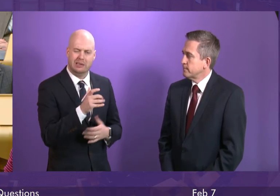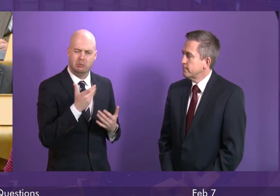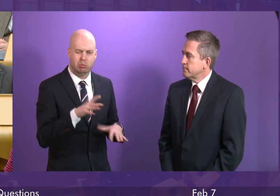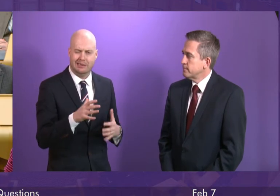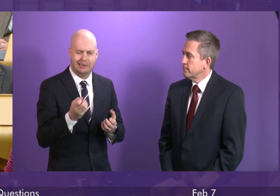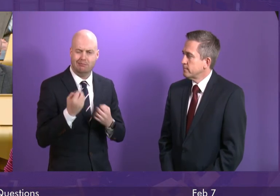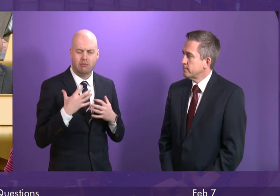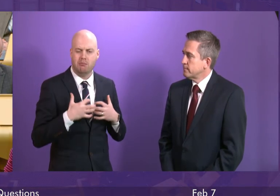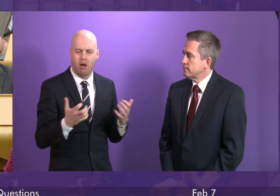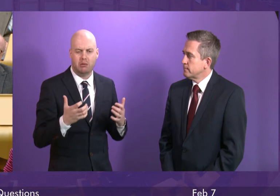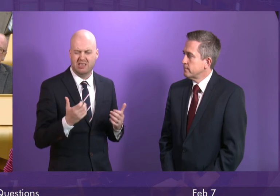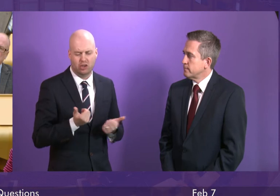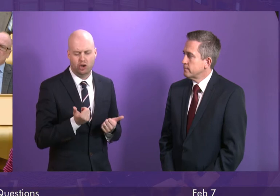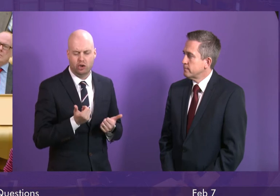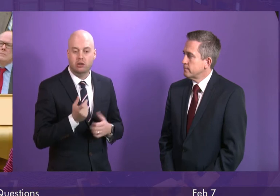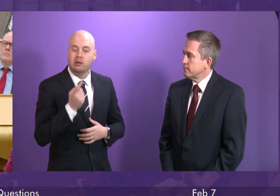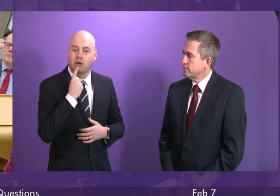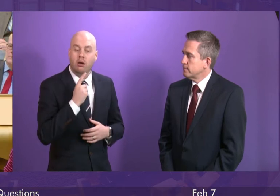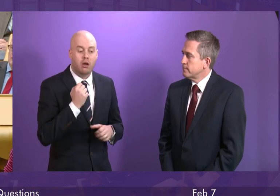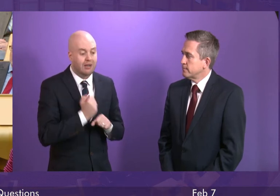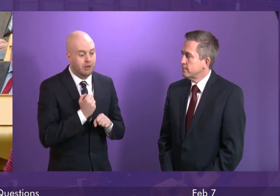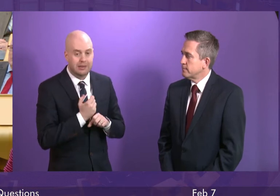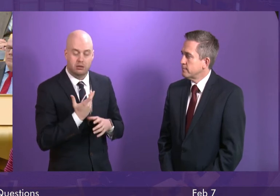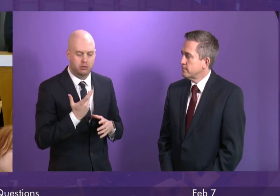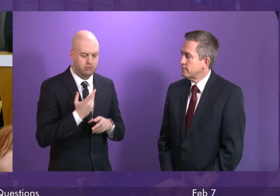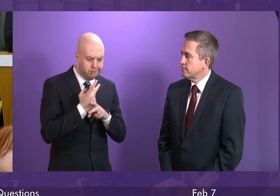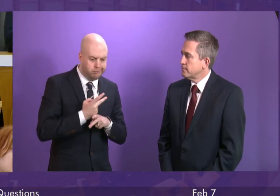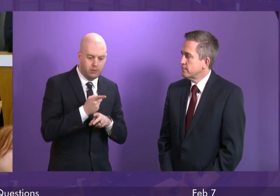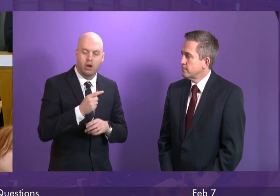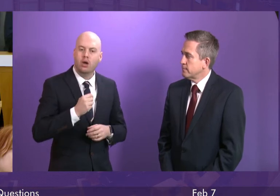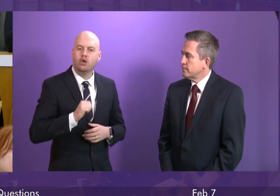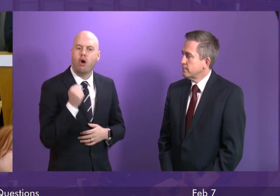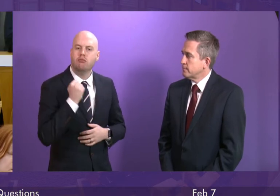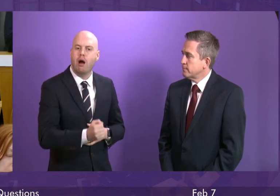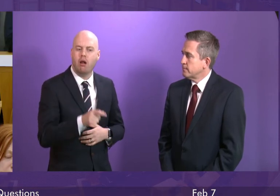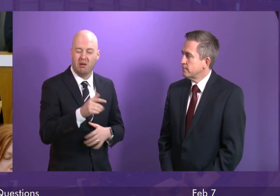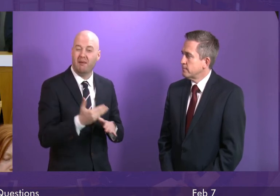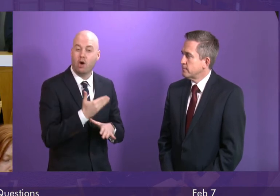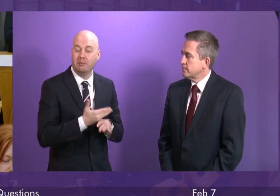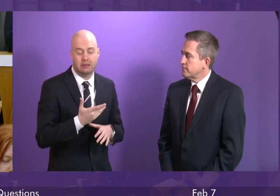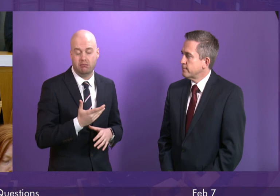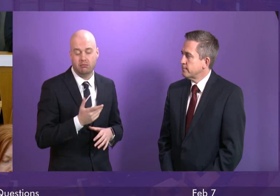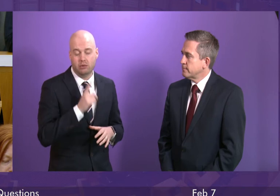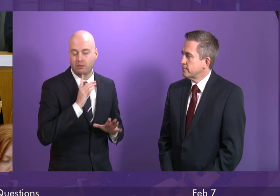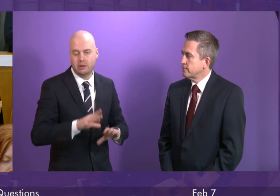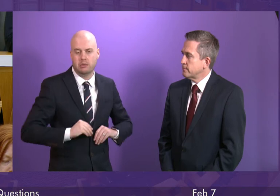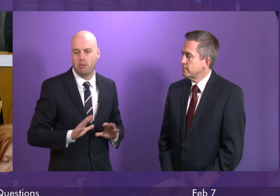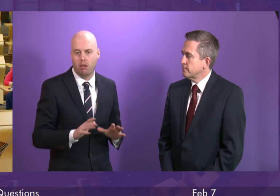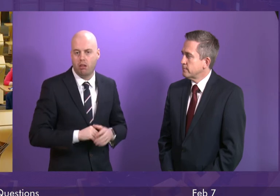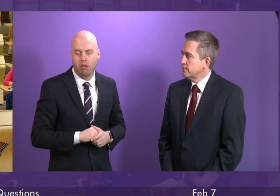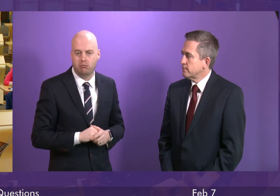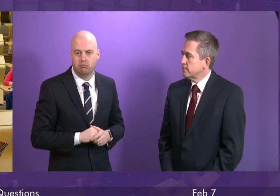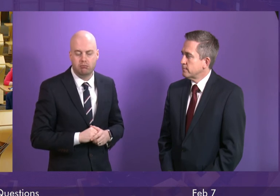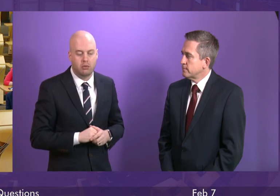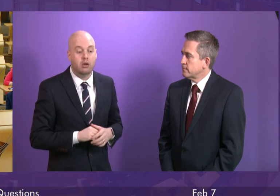that the Government considers the current performance of Scot Rail to be not acceptable. And for that reason, the